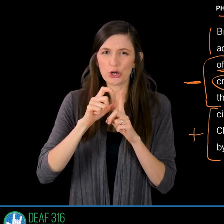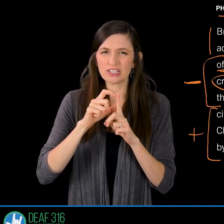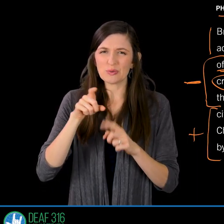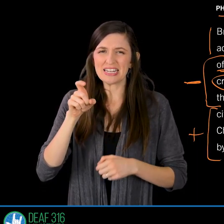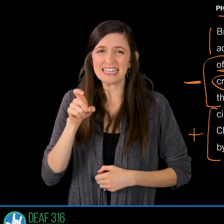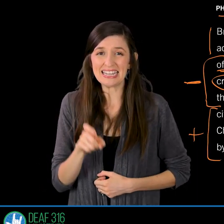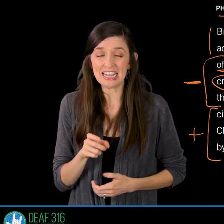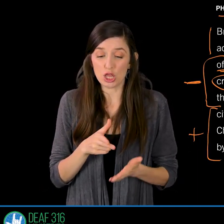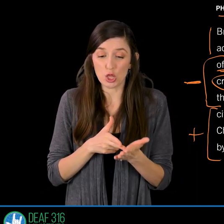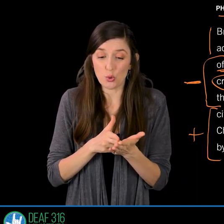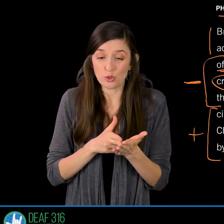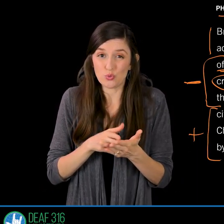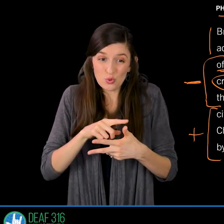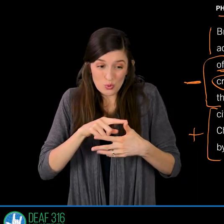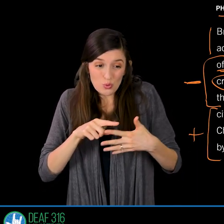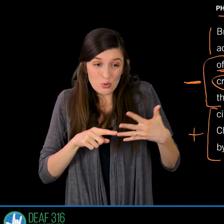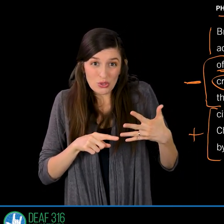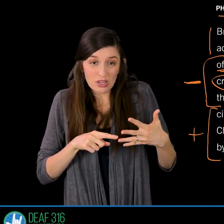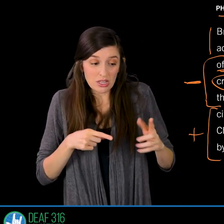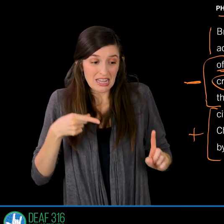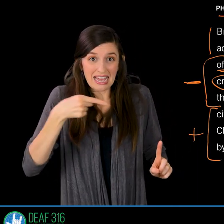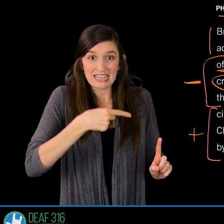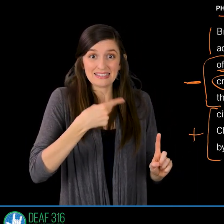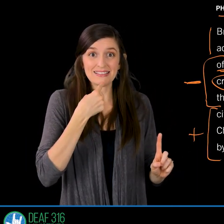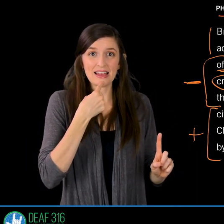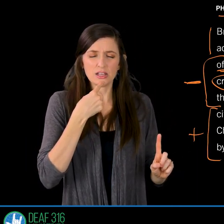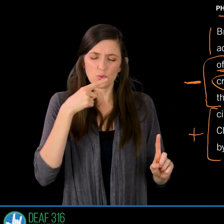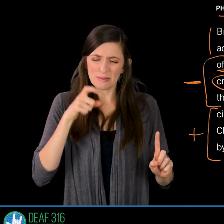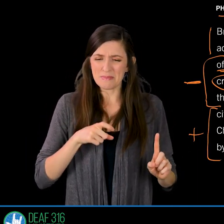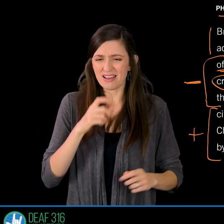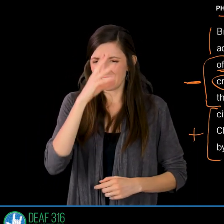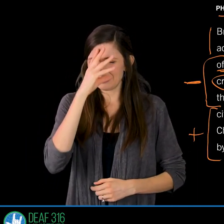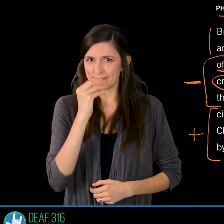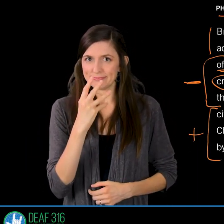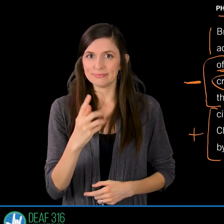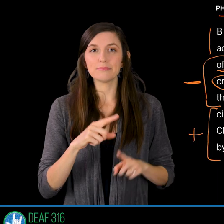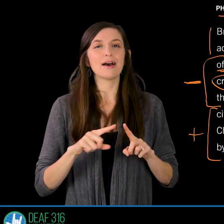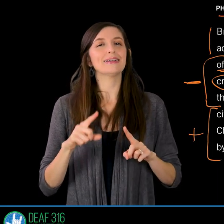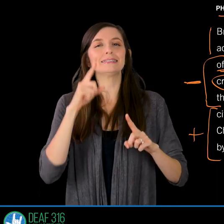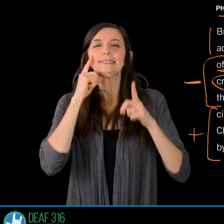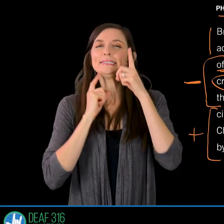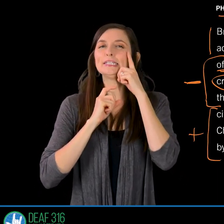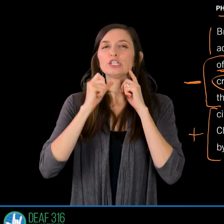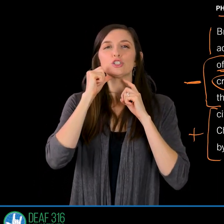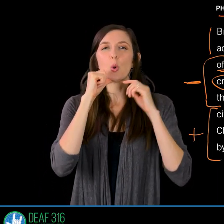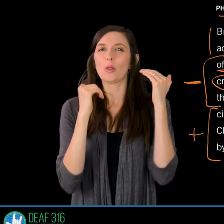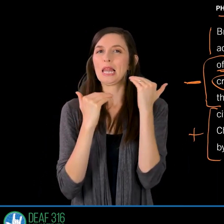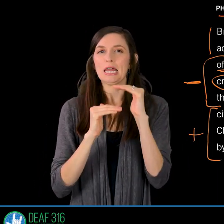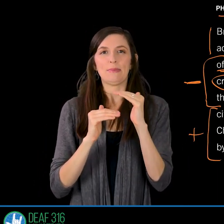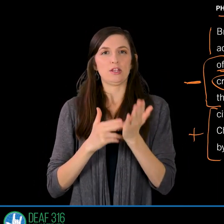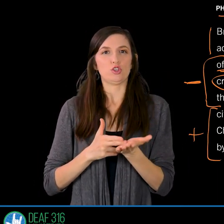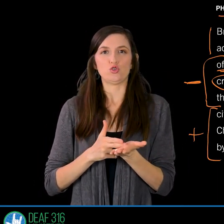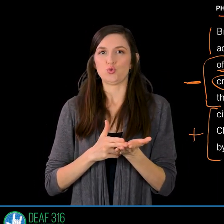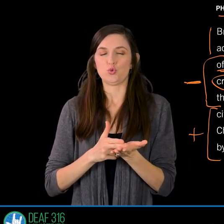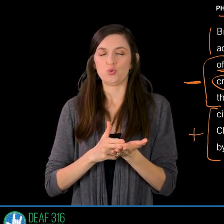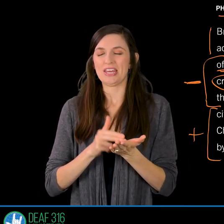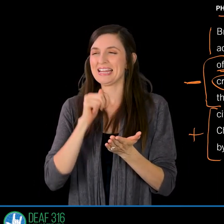make truth soft we don't get it. Tears don't make truth